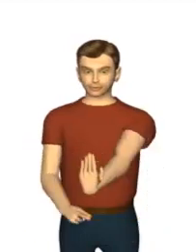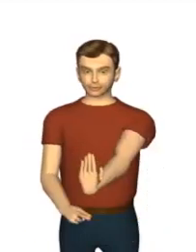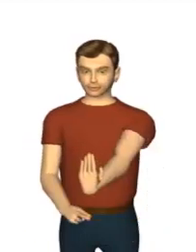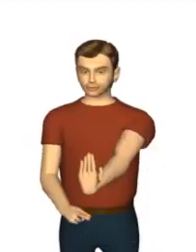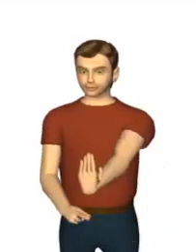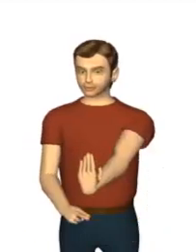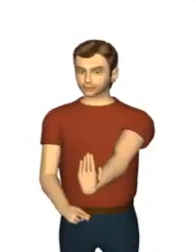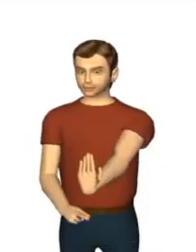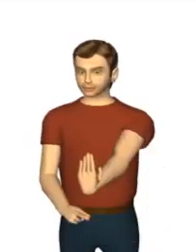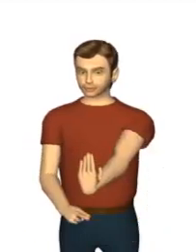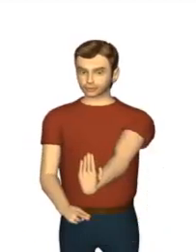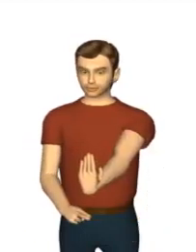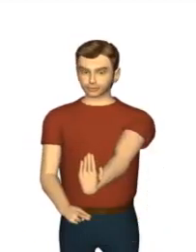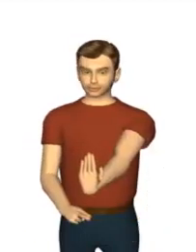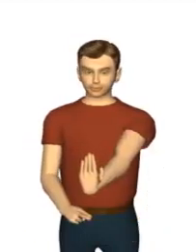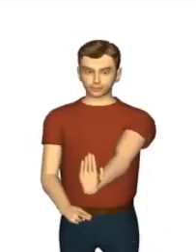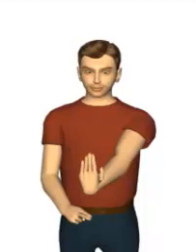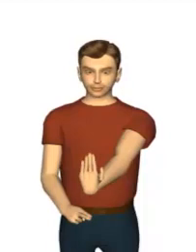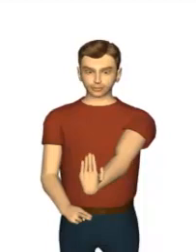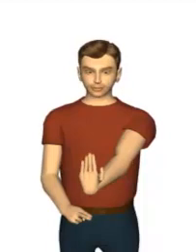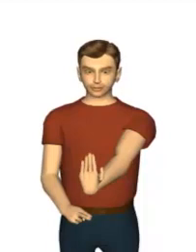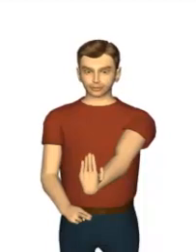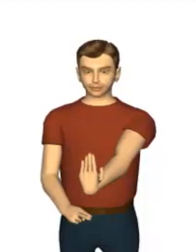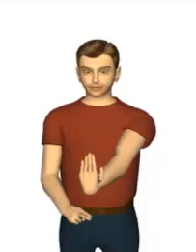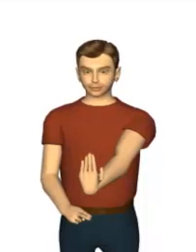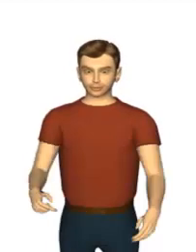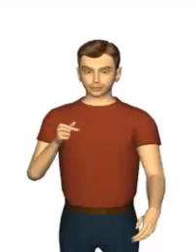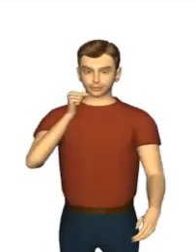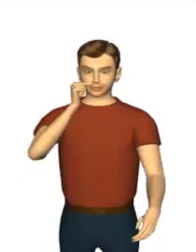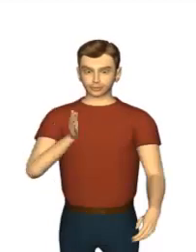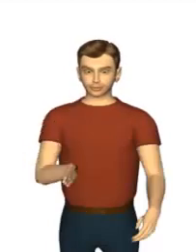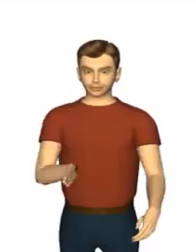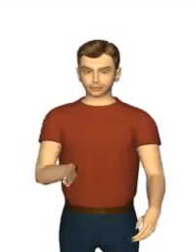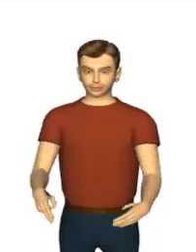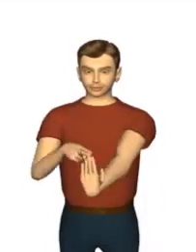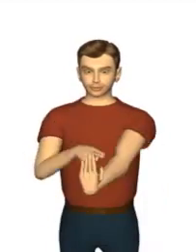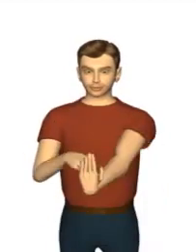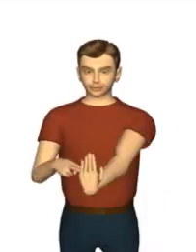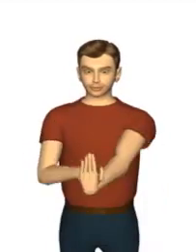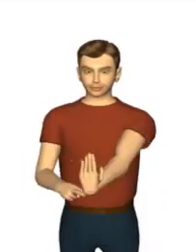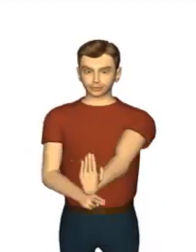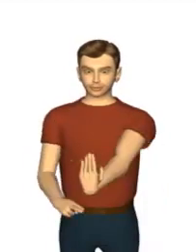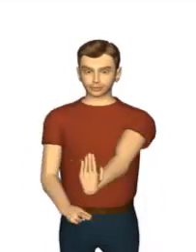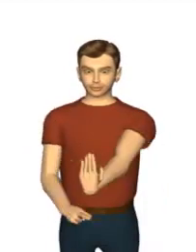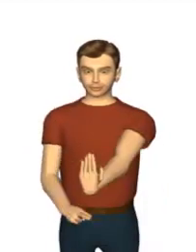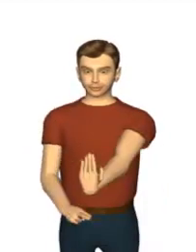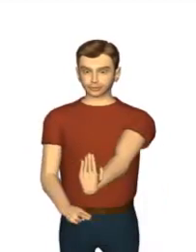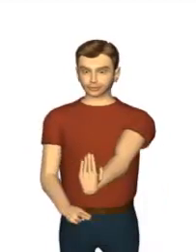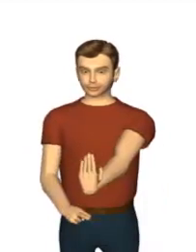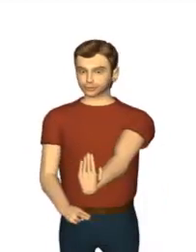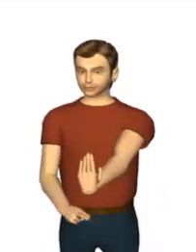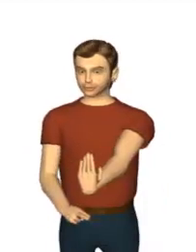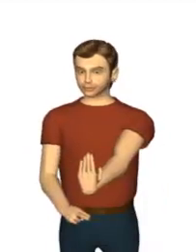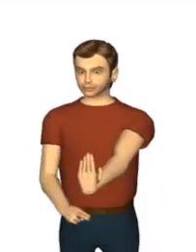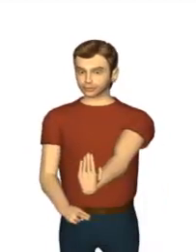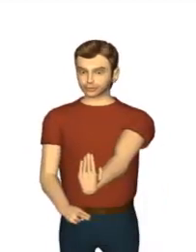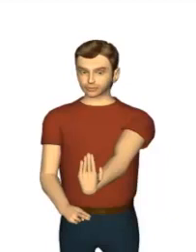corresponding sign language you can check first it generate the sign for he and then read in